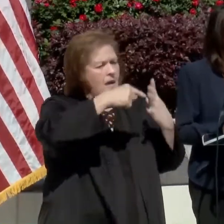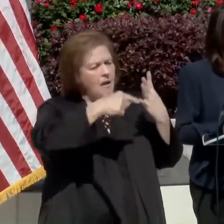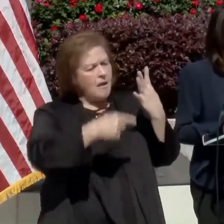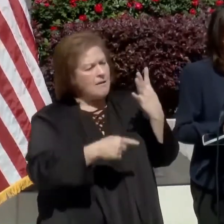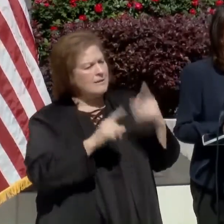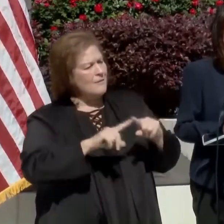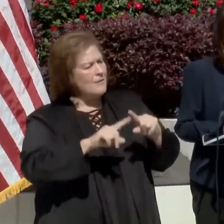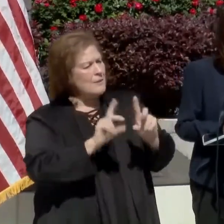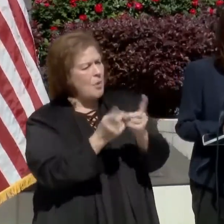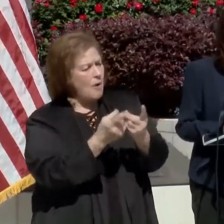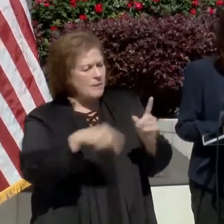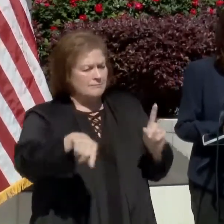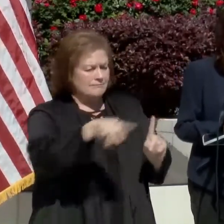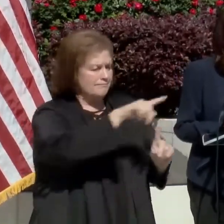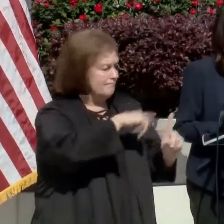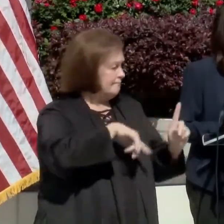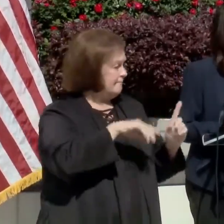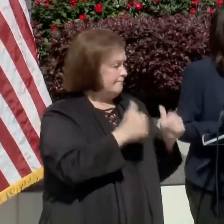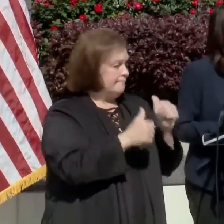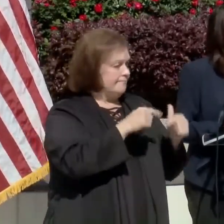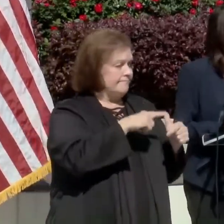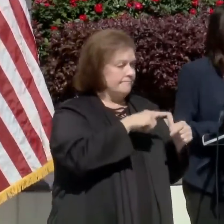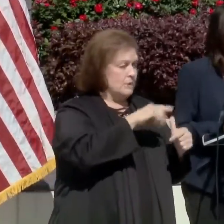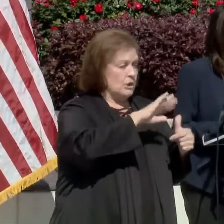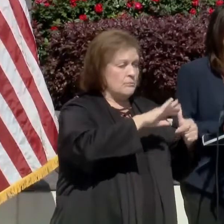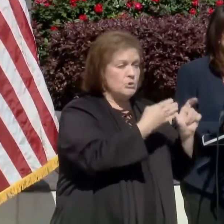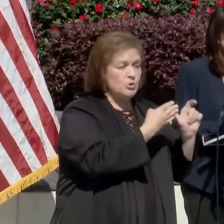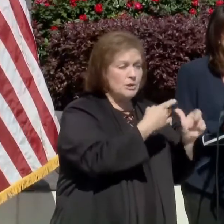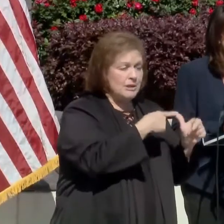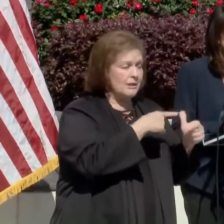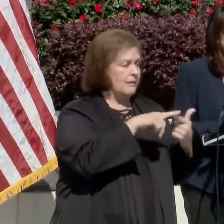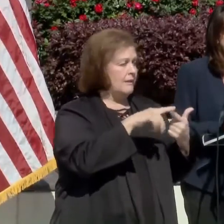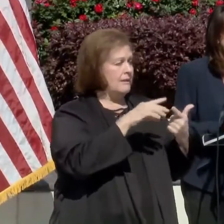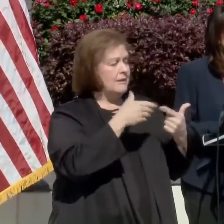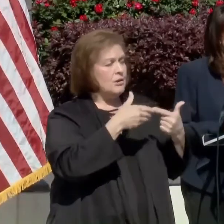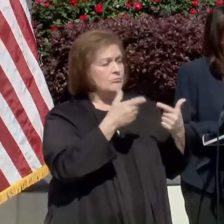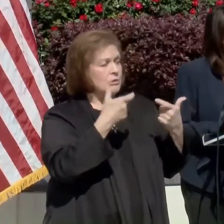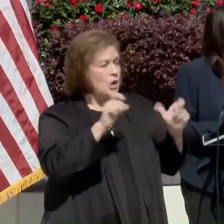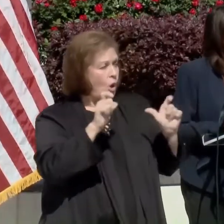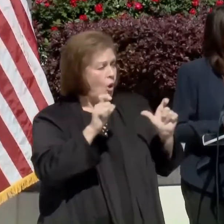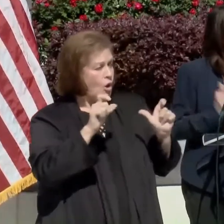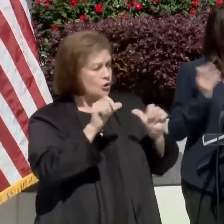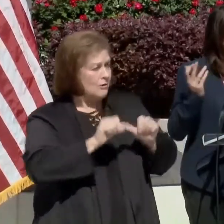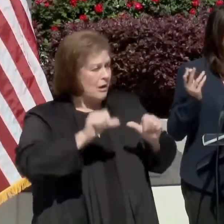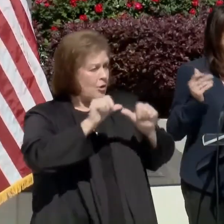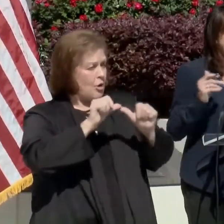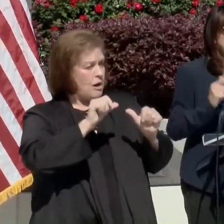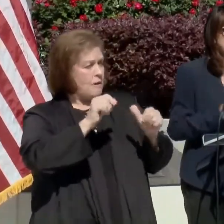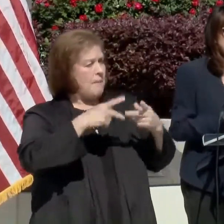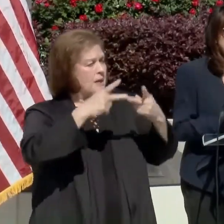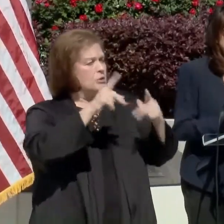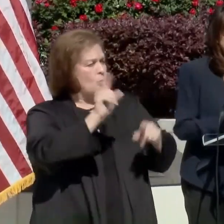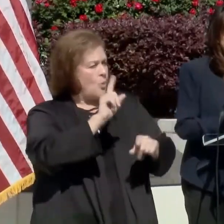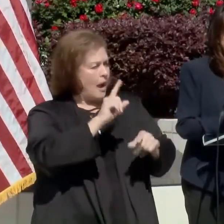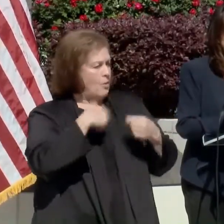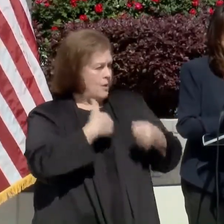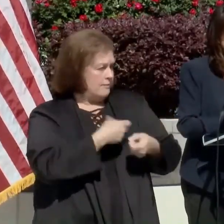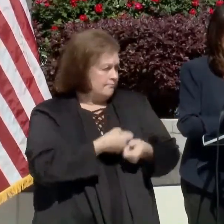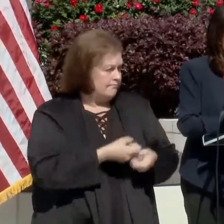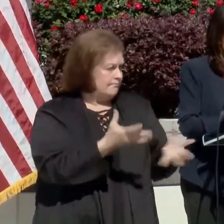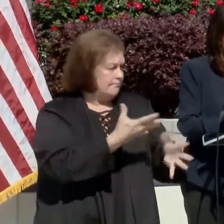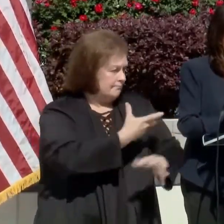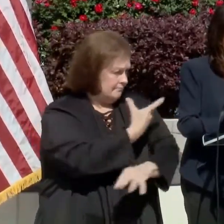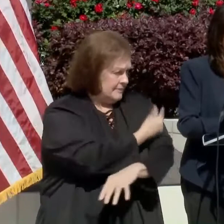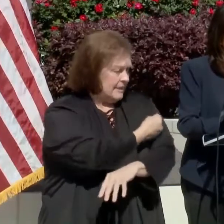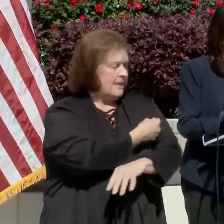up these sites, whether they're community sites or whether they're large vaccination sites like we did the other day at vaccine fast where,